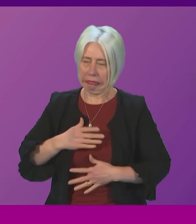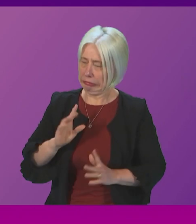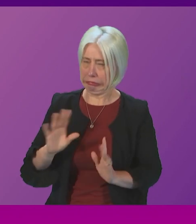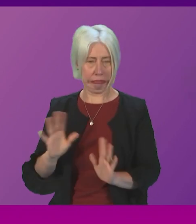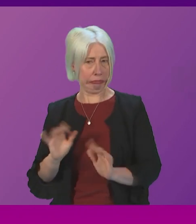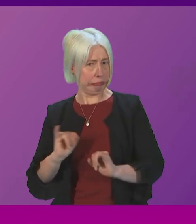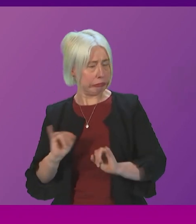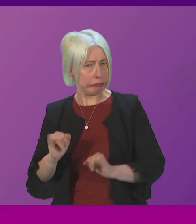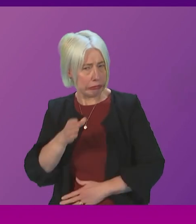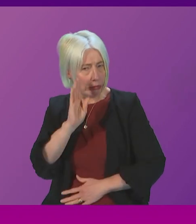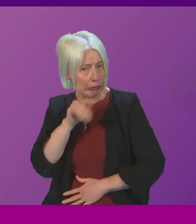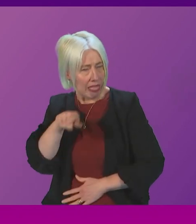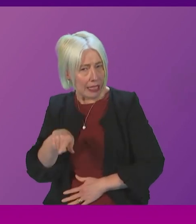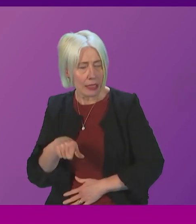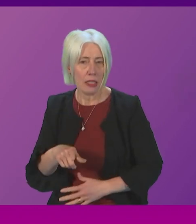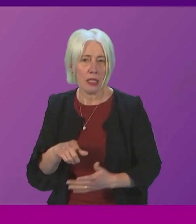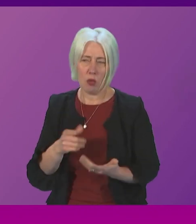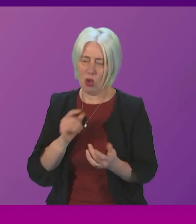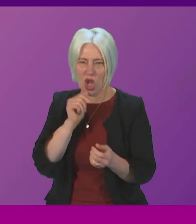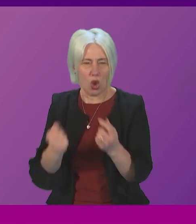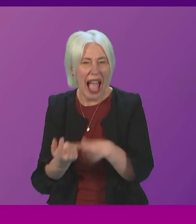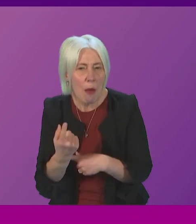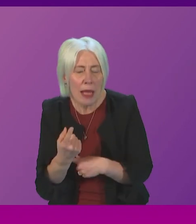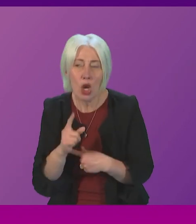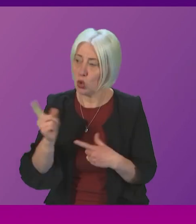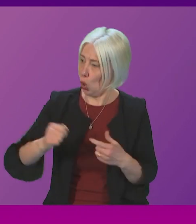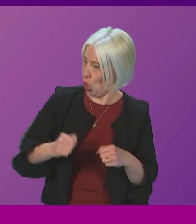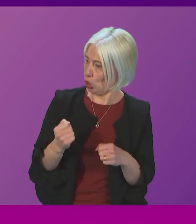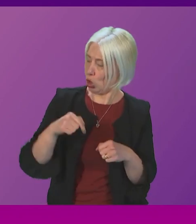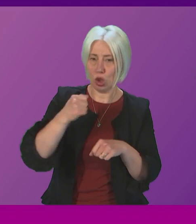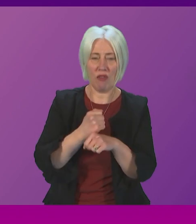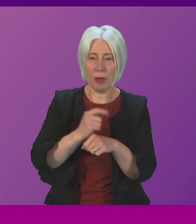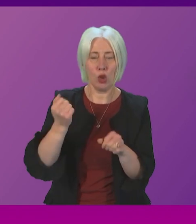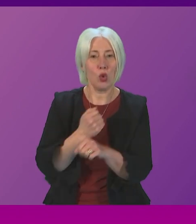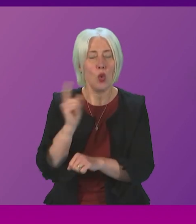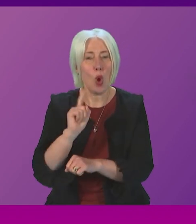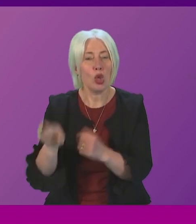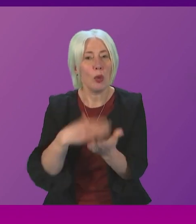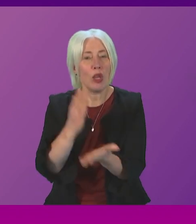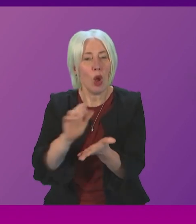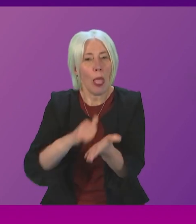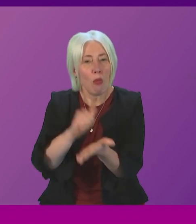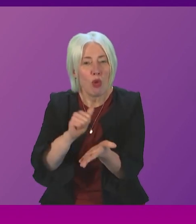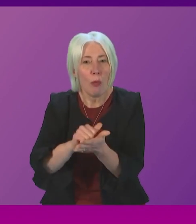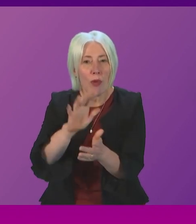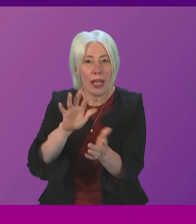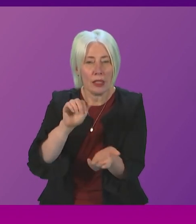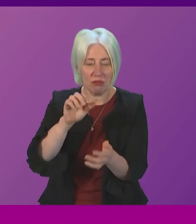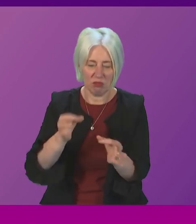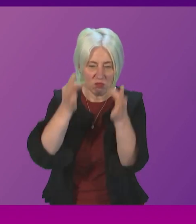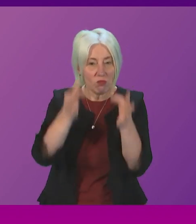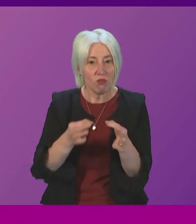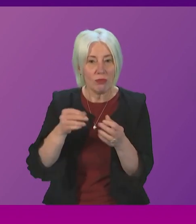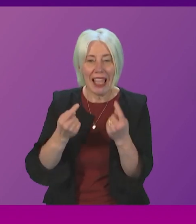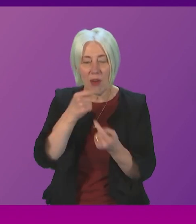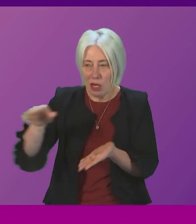oversight First Minister, what action will this Government take to ensure that appropriate and accurate data is